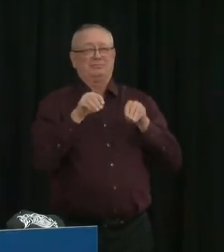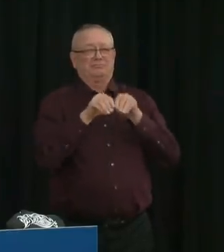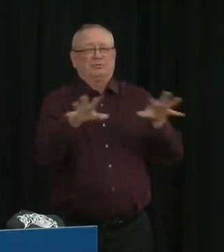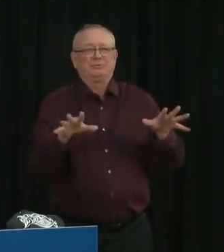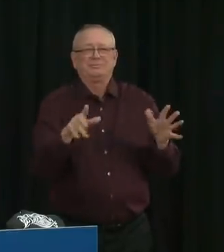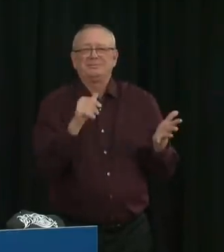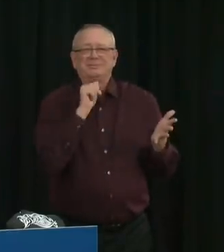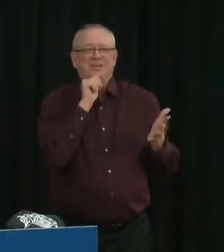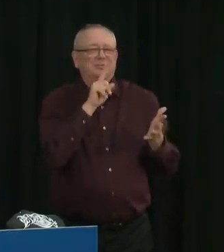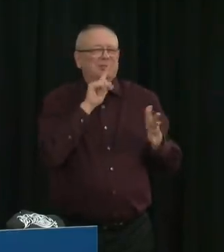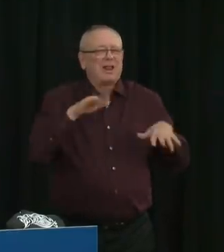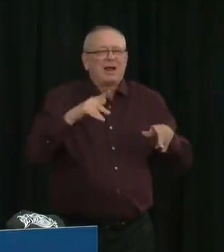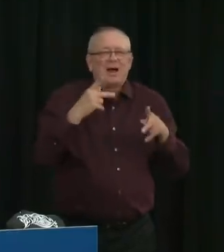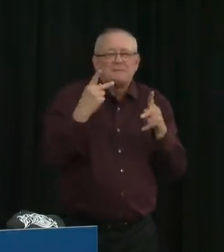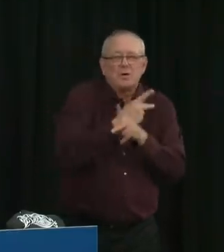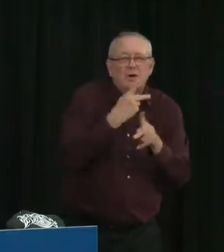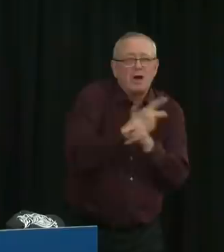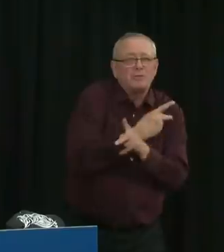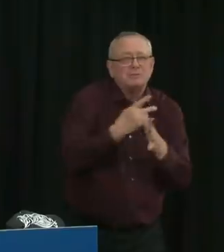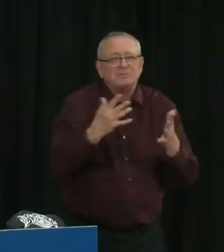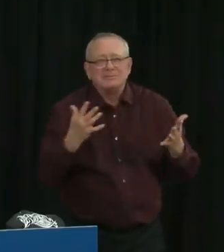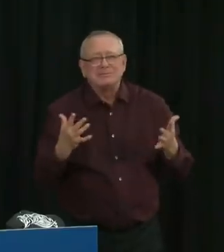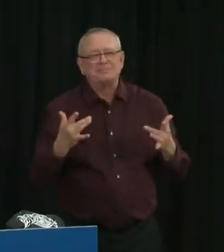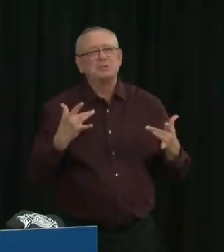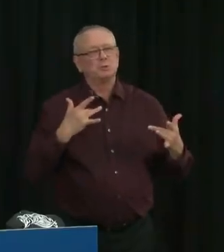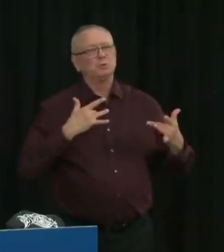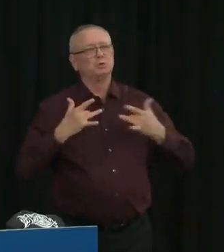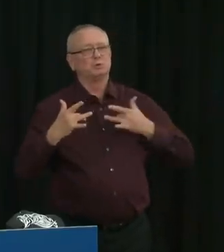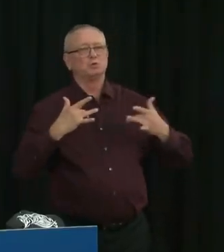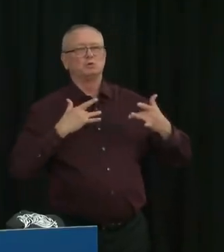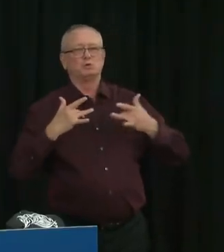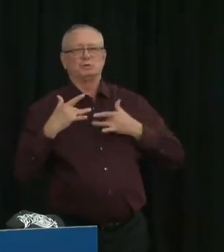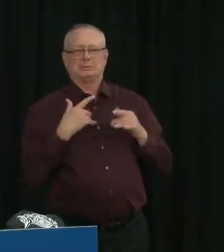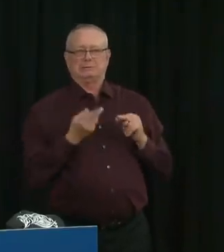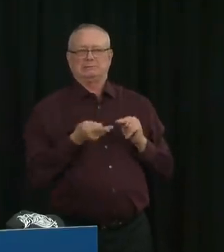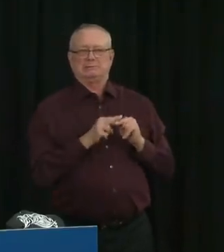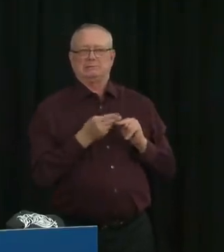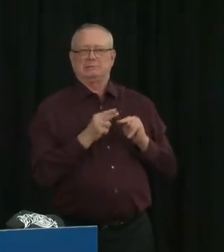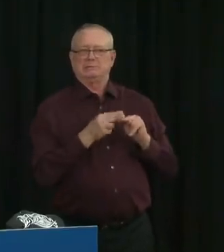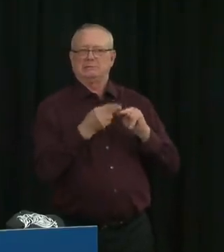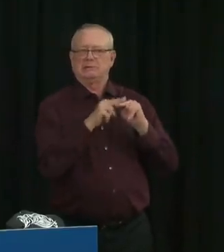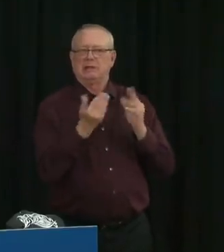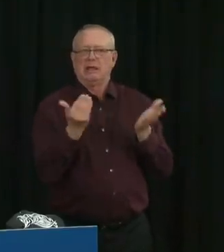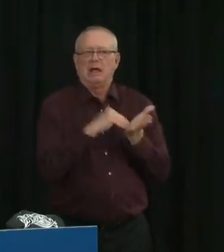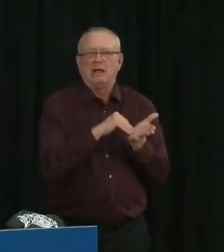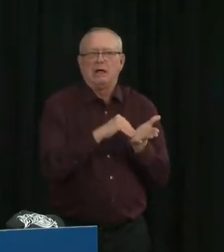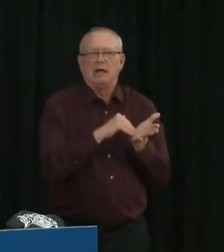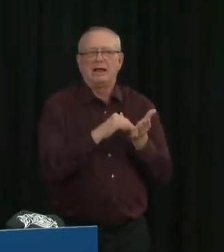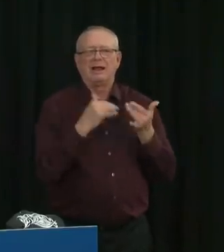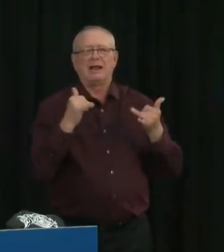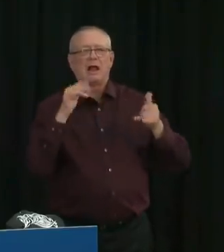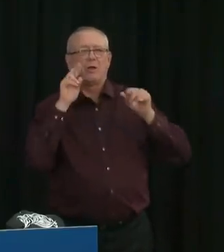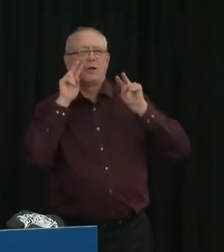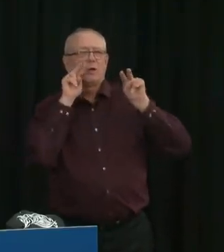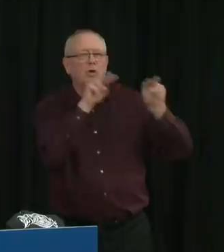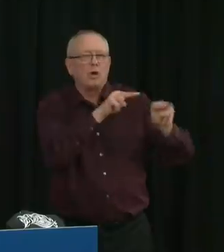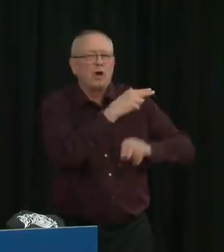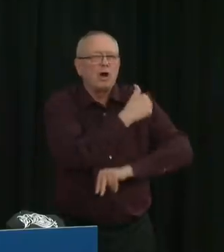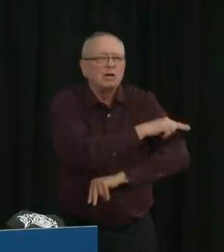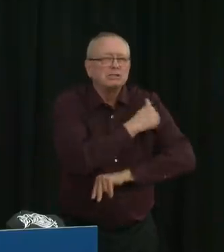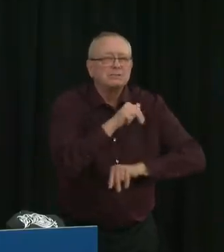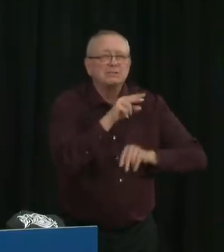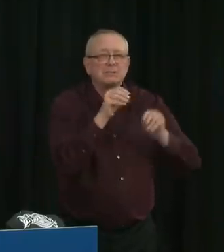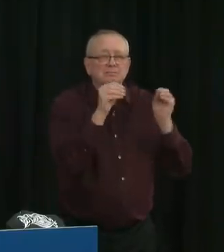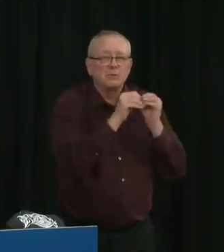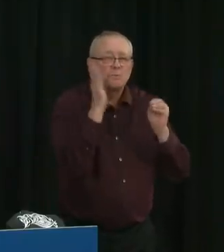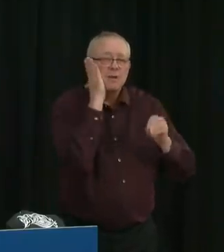concerning way. As a result of this rise in cases, and the current and future need for hospital beds, Edmonton Zone